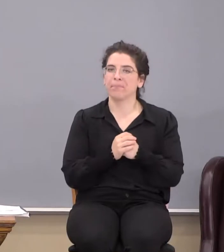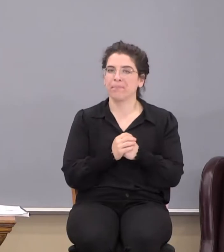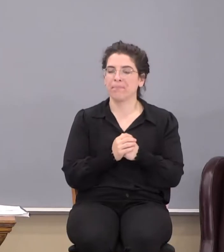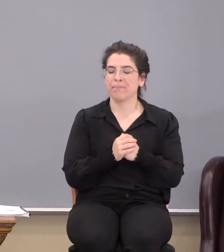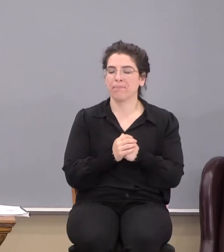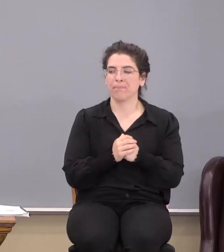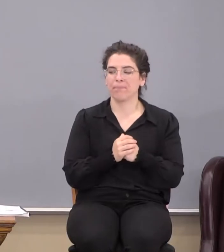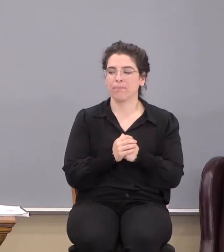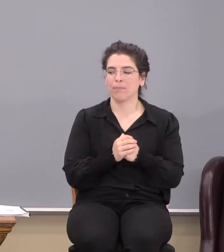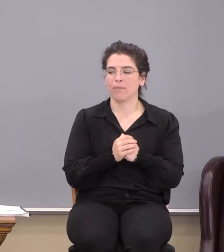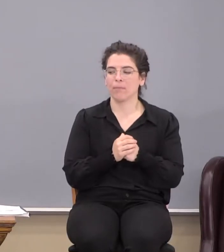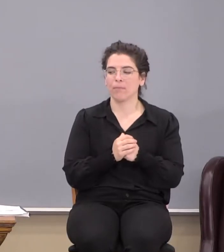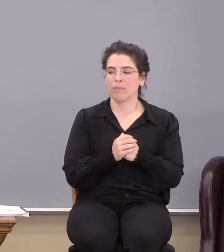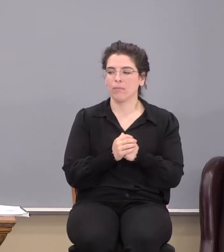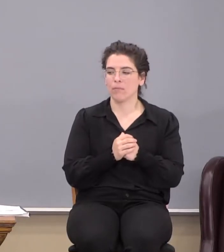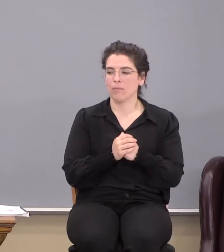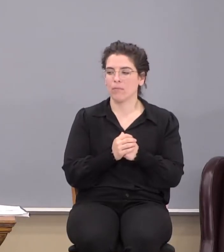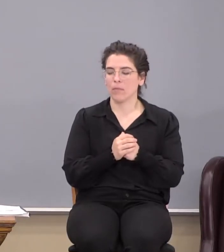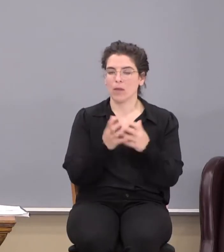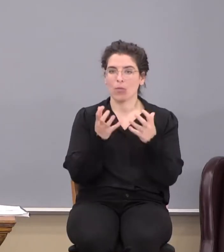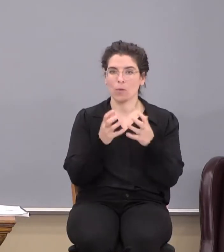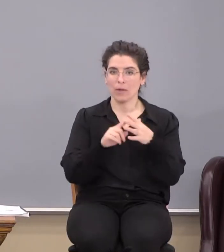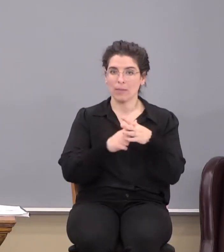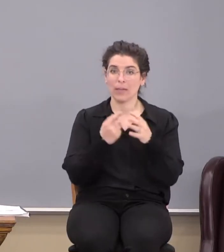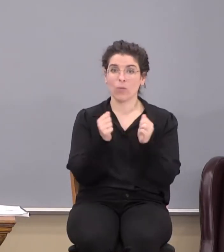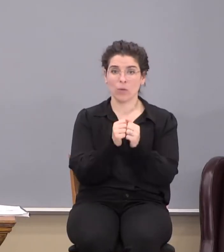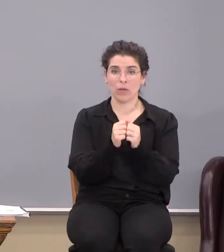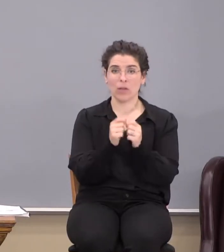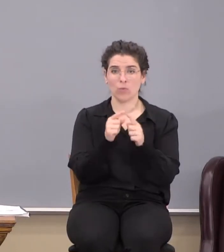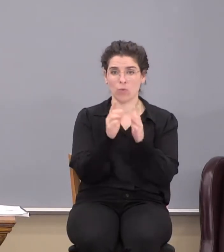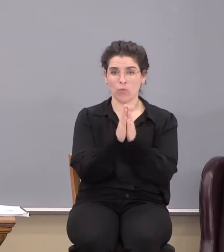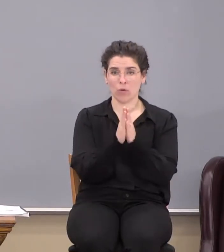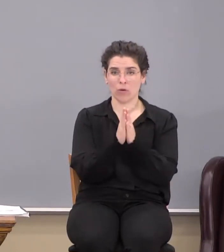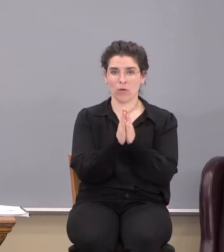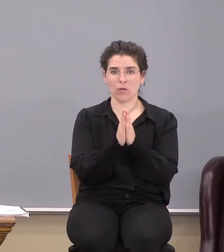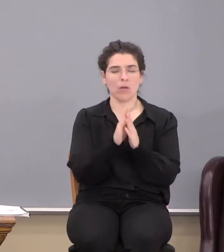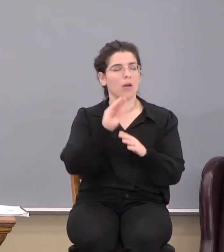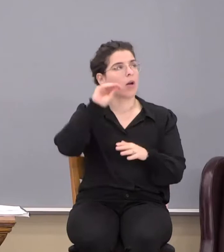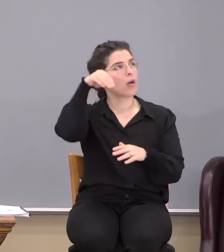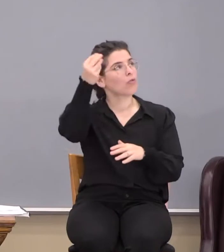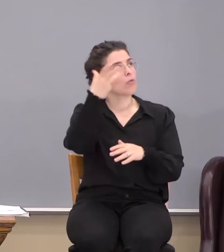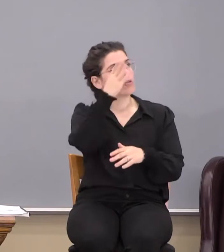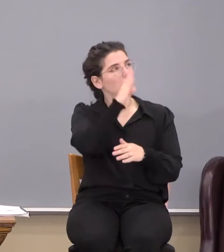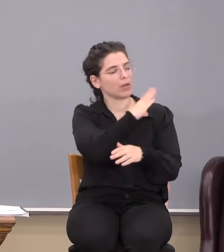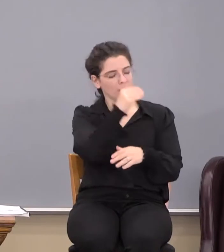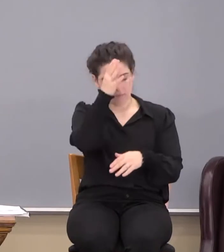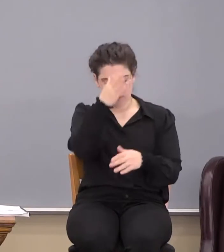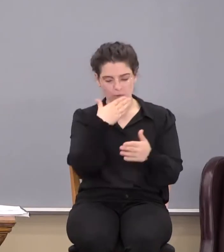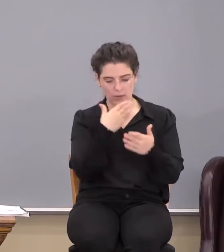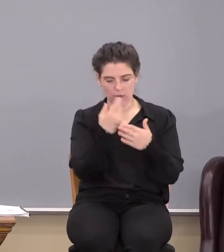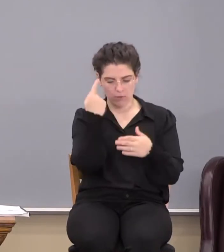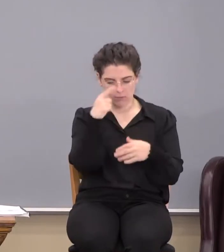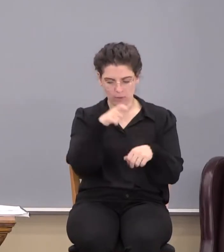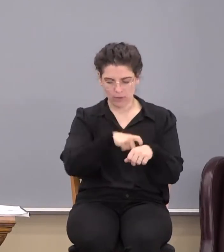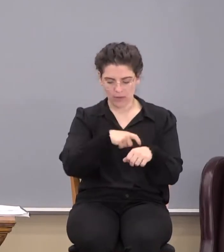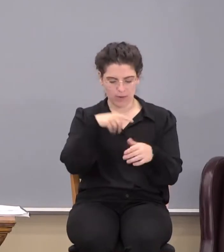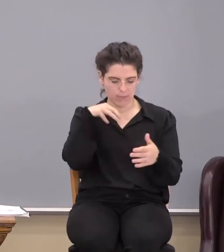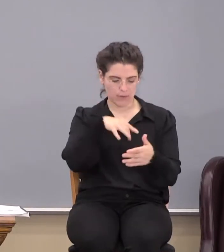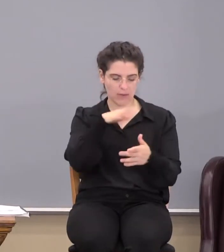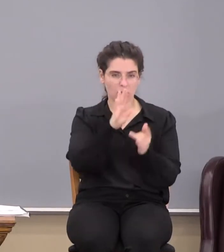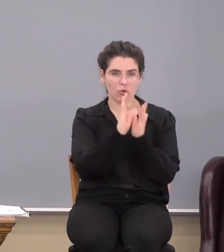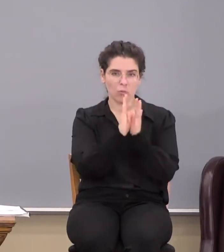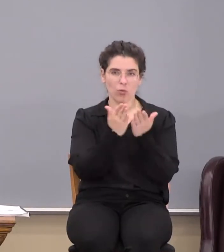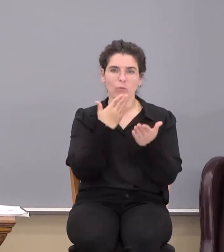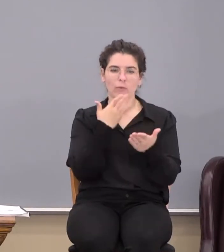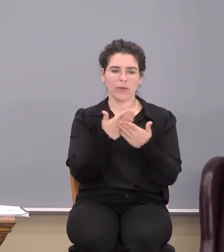What I want to do then is, I want to begin with the word of prayer. Our gracious God and Father, thank you for the time to look into your word this evening. We thank